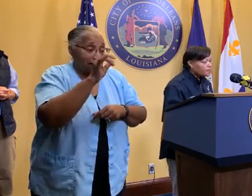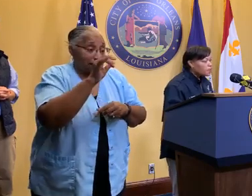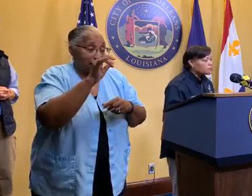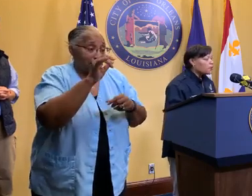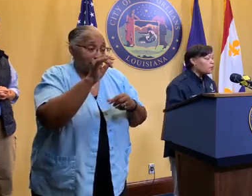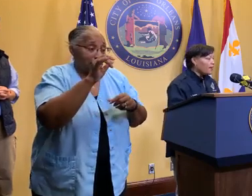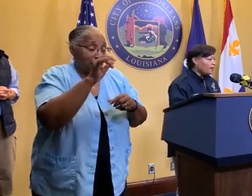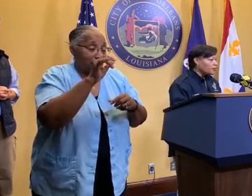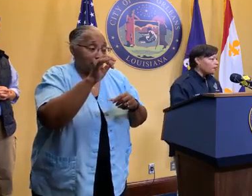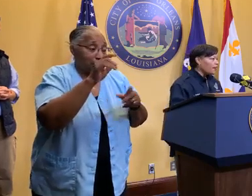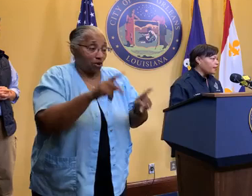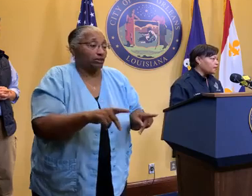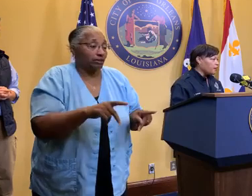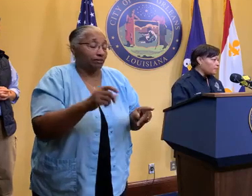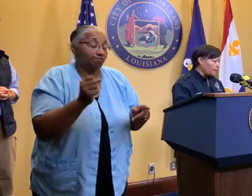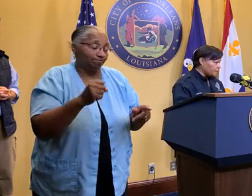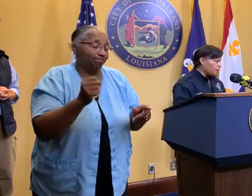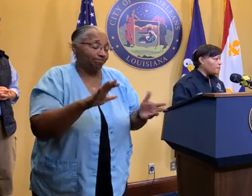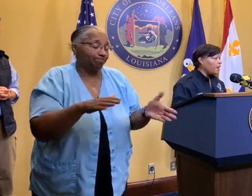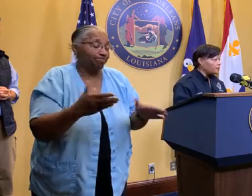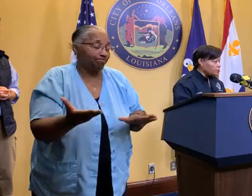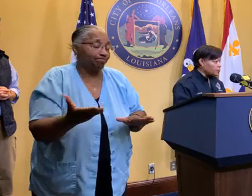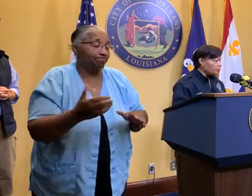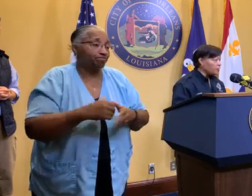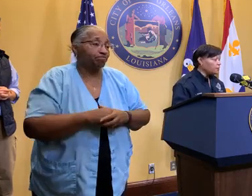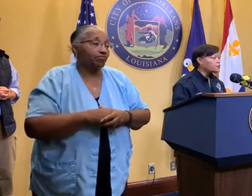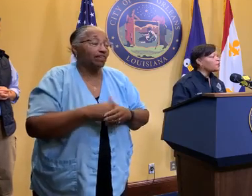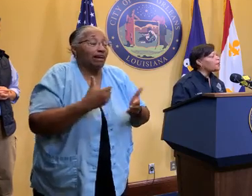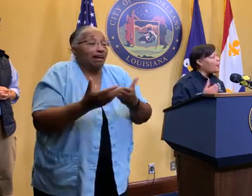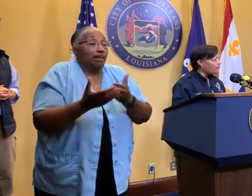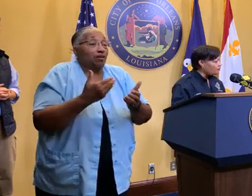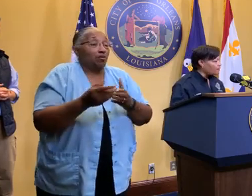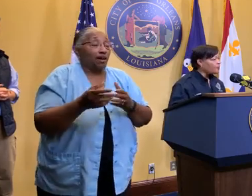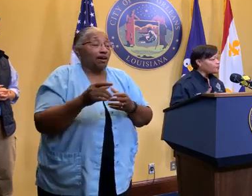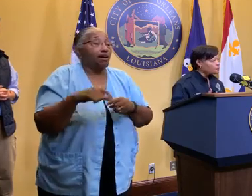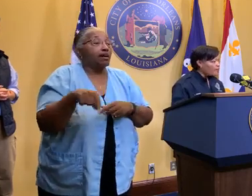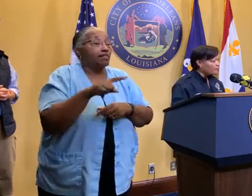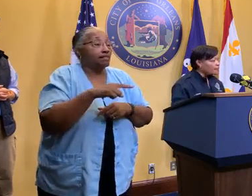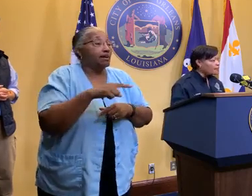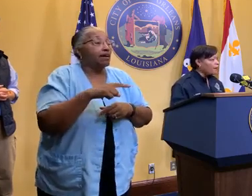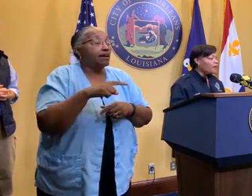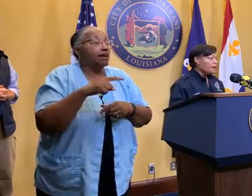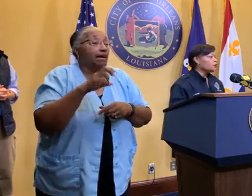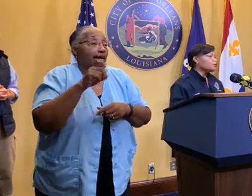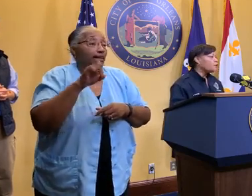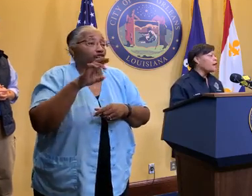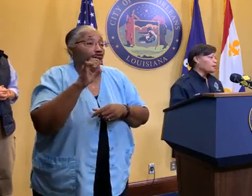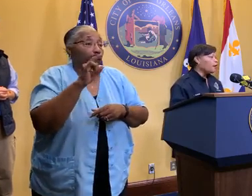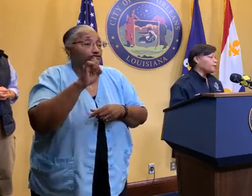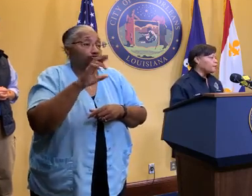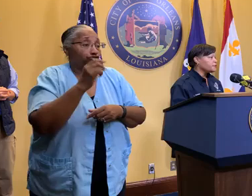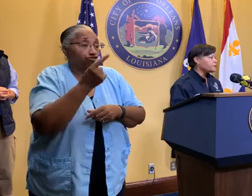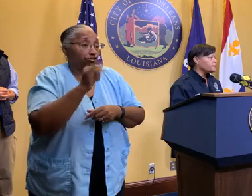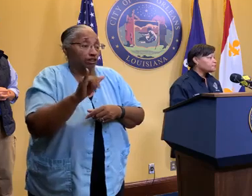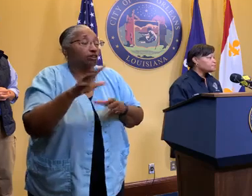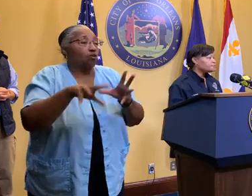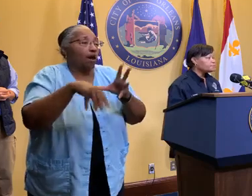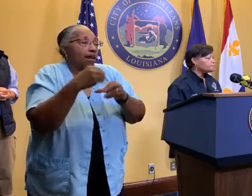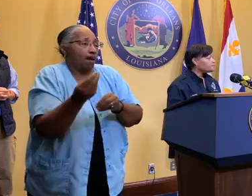yeah. So at any rate, they had to come out, intergeed. So they're out there, they're responding, and two priorities.